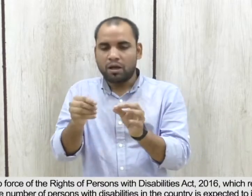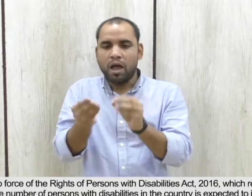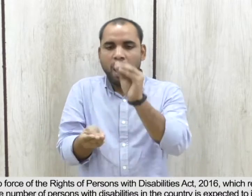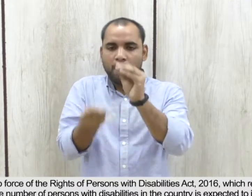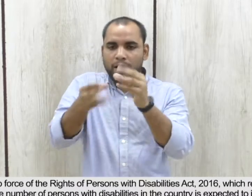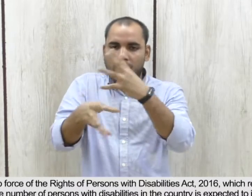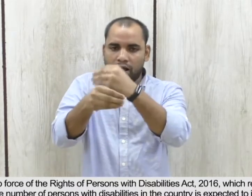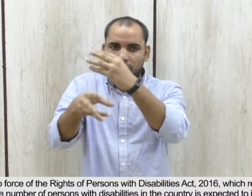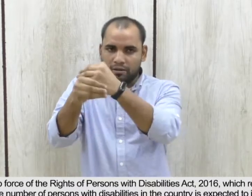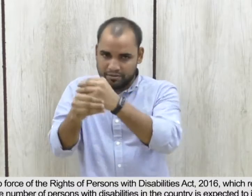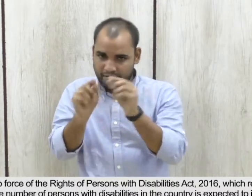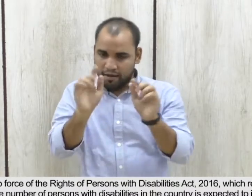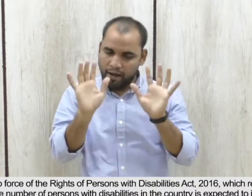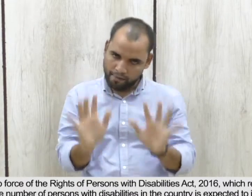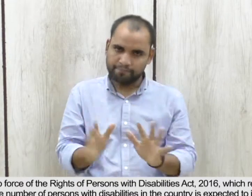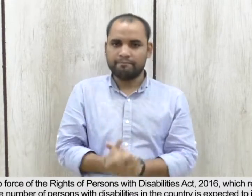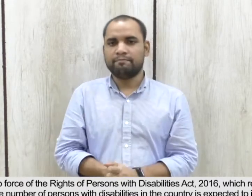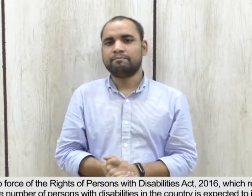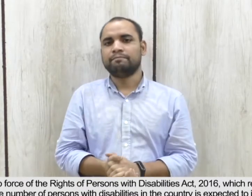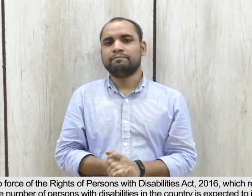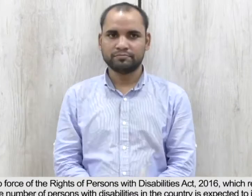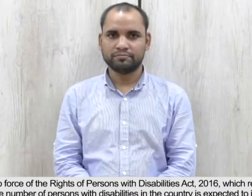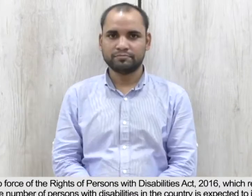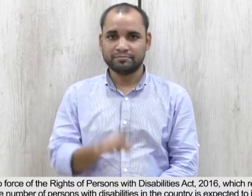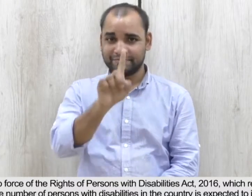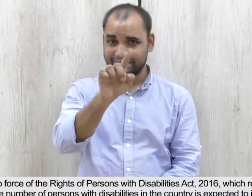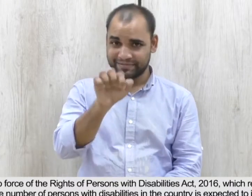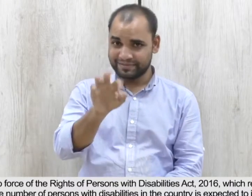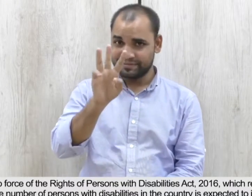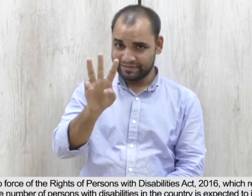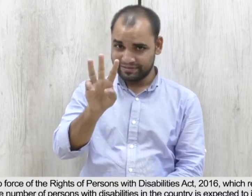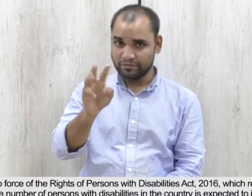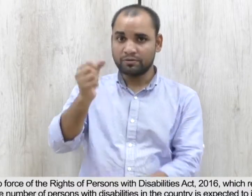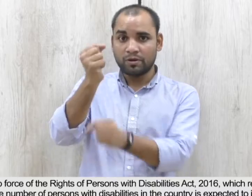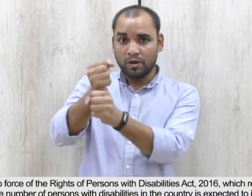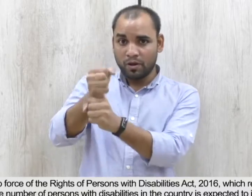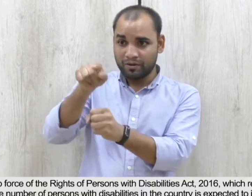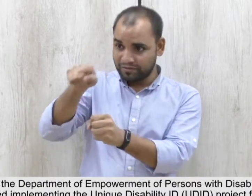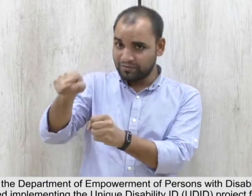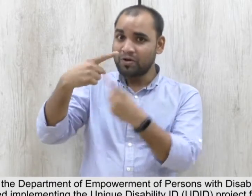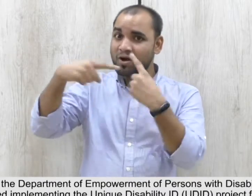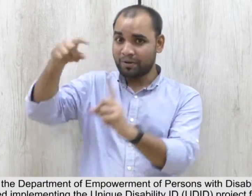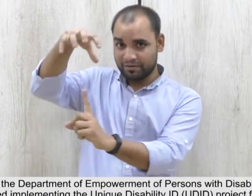persons with disabilities in the country is expected to increase significantly. 1.3.